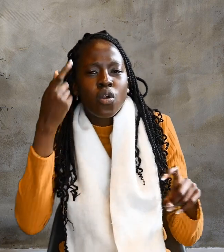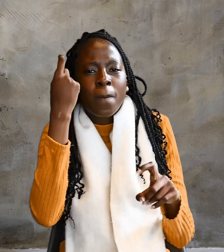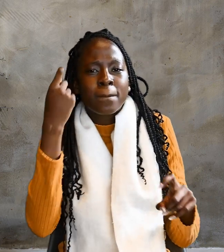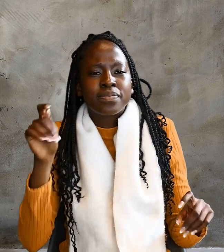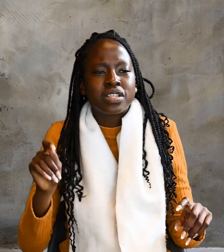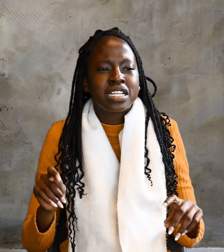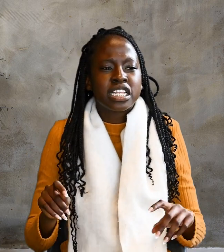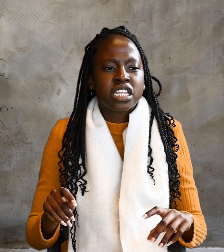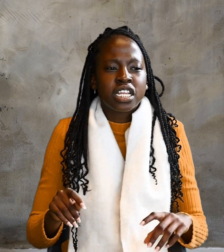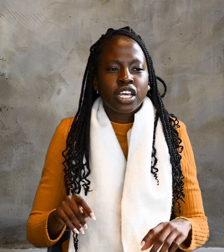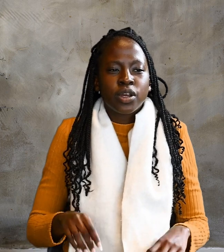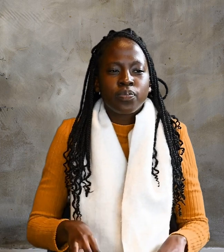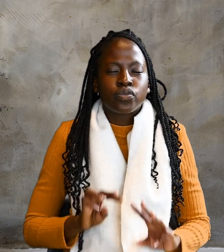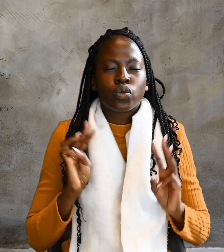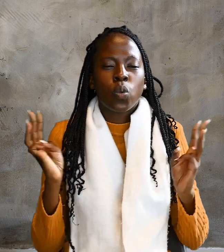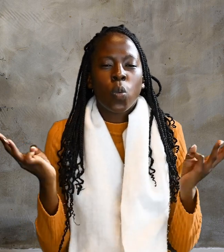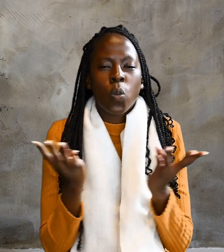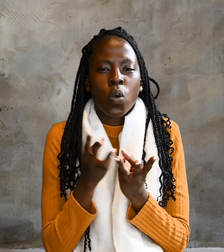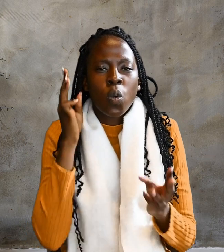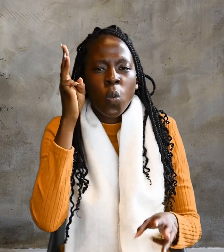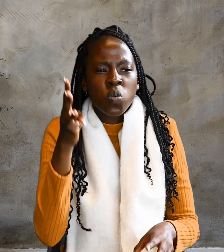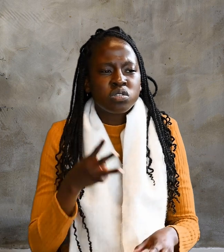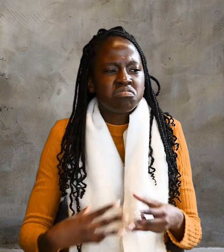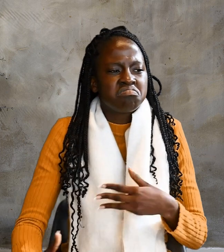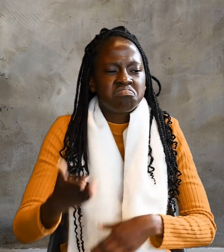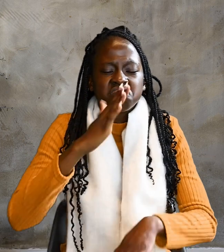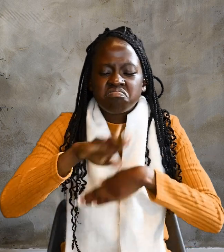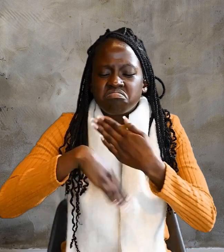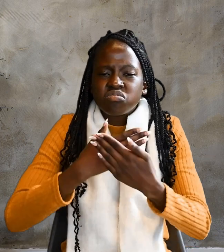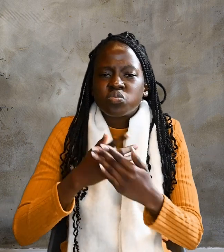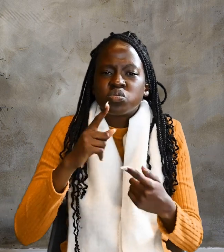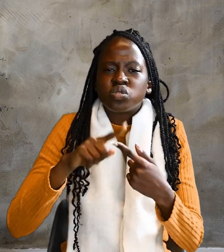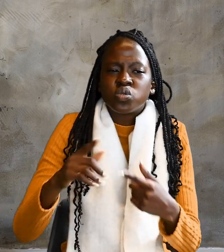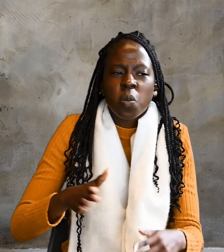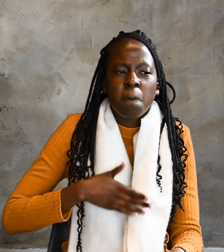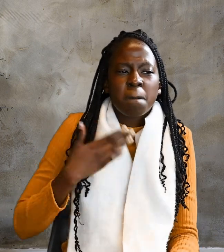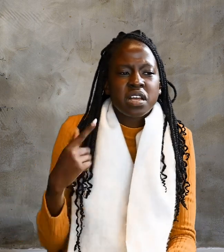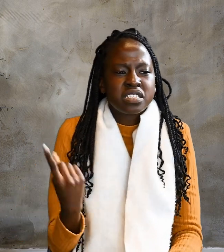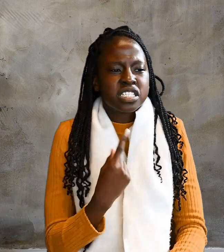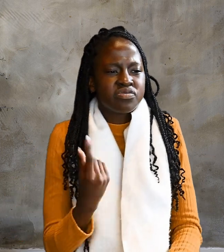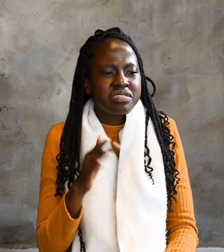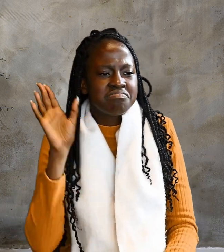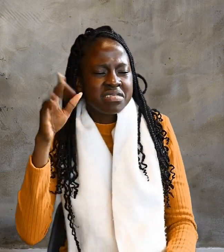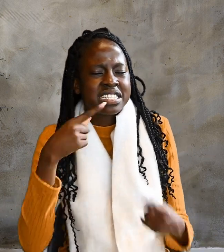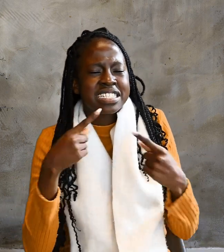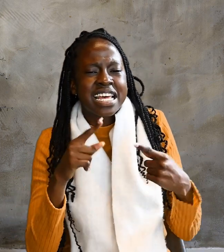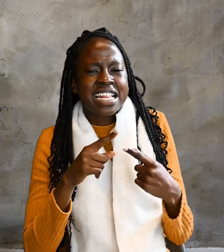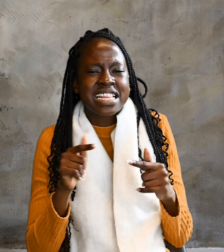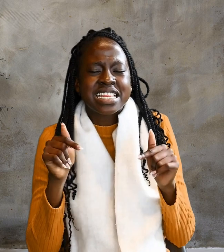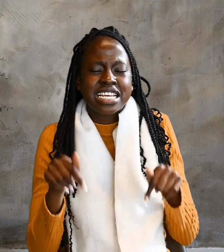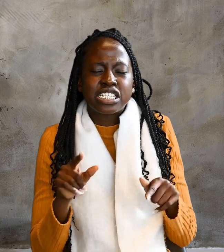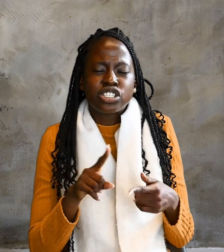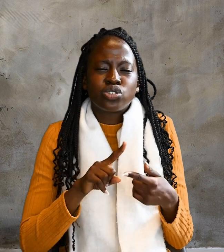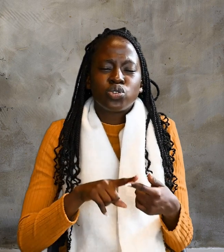will draw all people to myself. He said this to show the kind of death he was going to die.